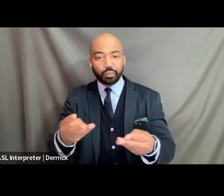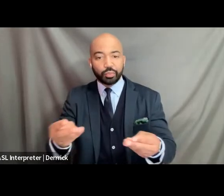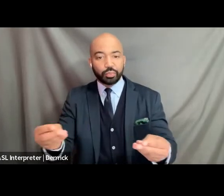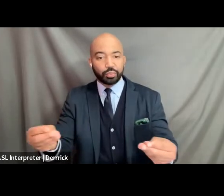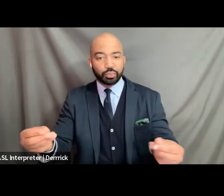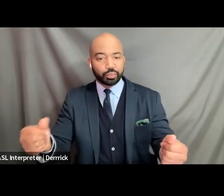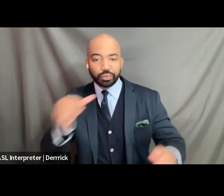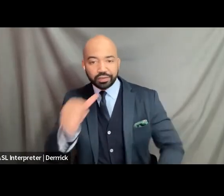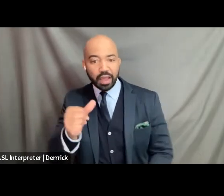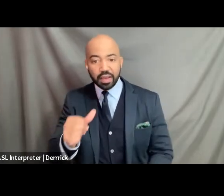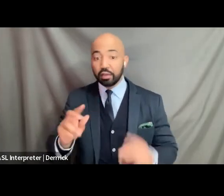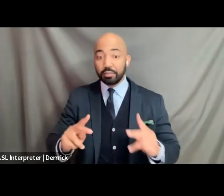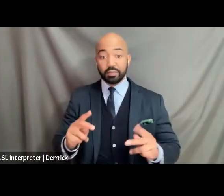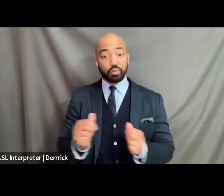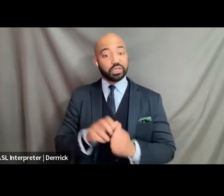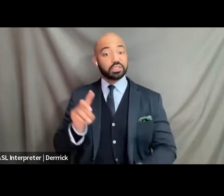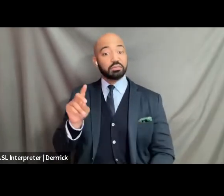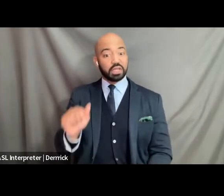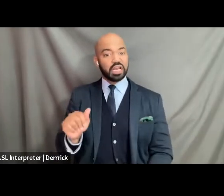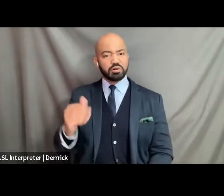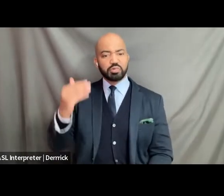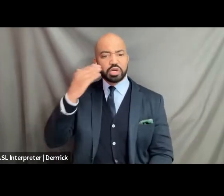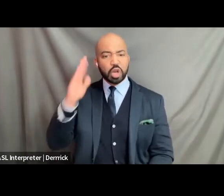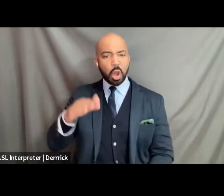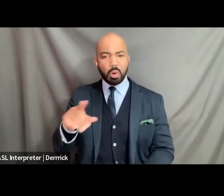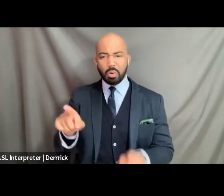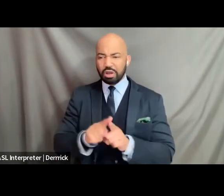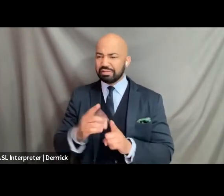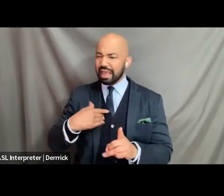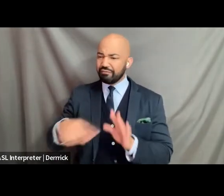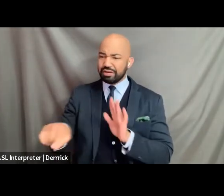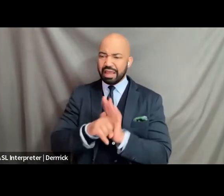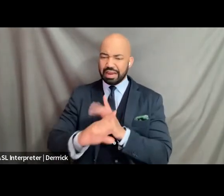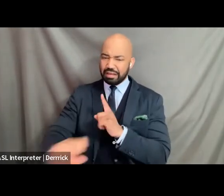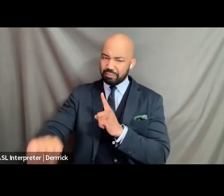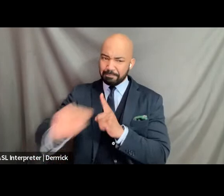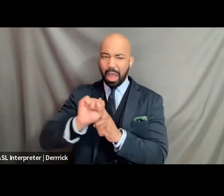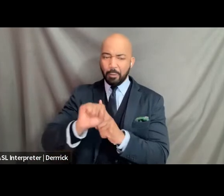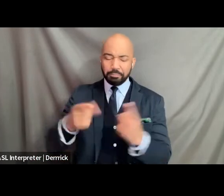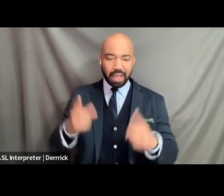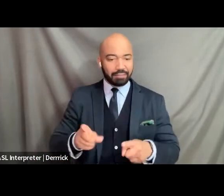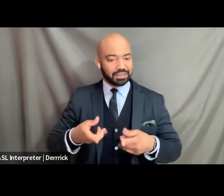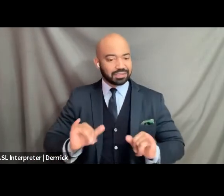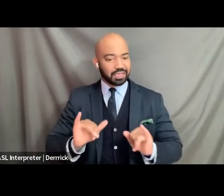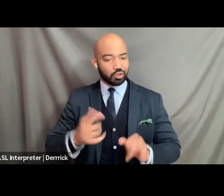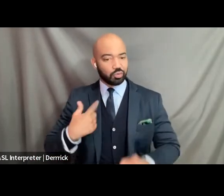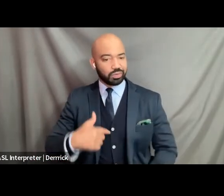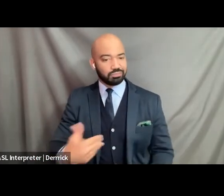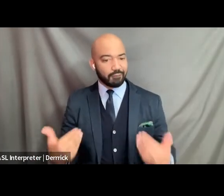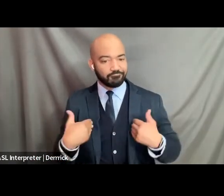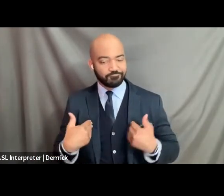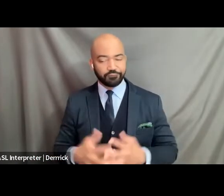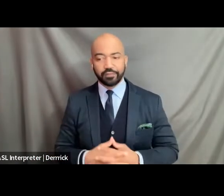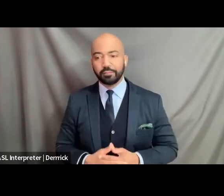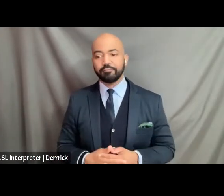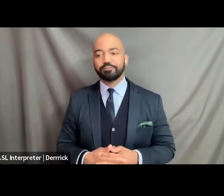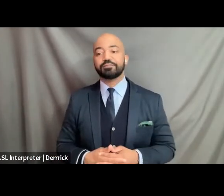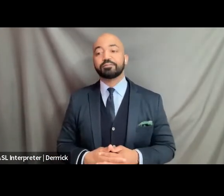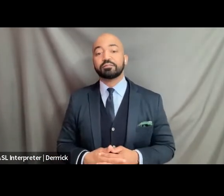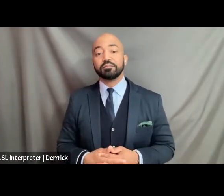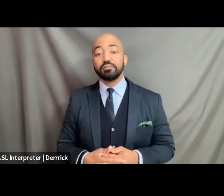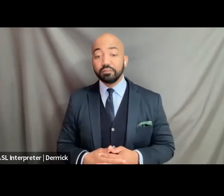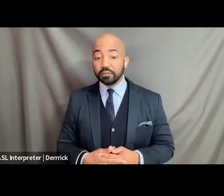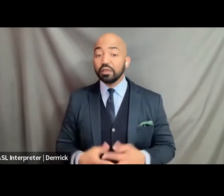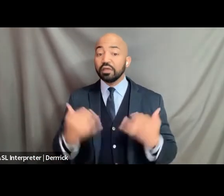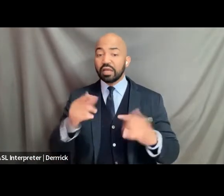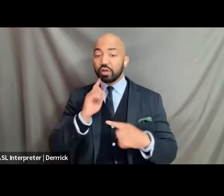and continue to be devastated by its impact i want to take a moment to talk about the importance and limitations